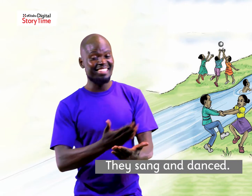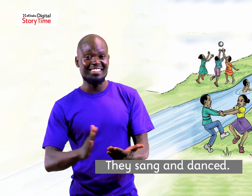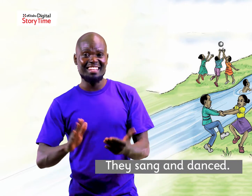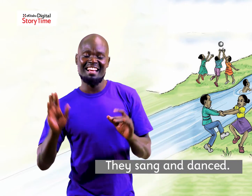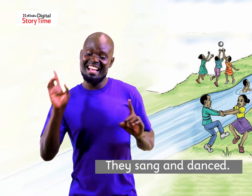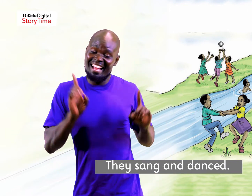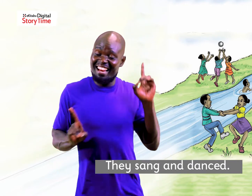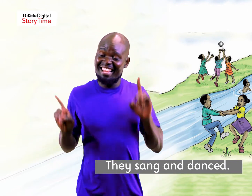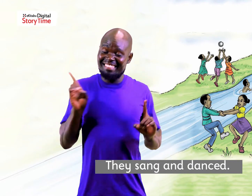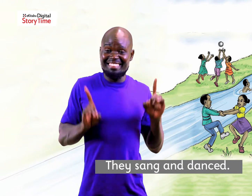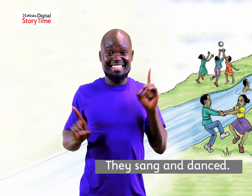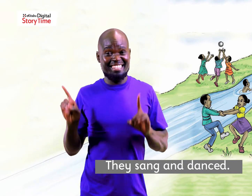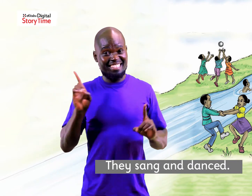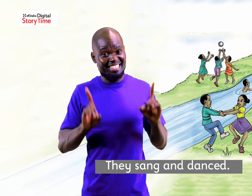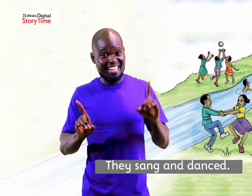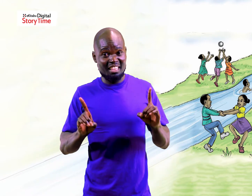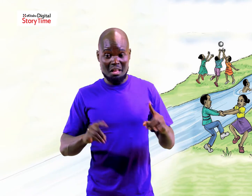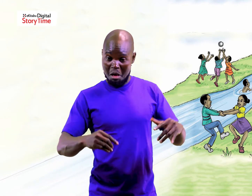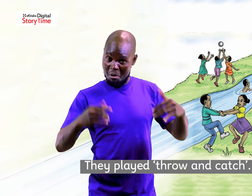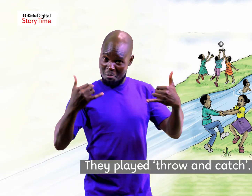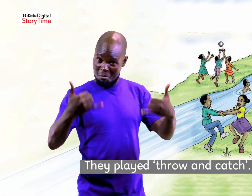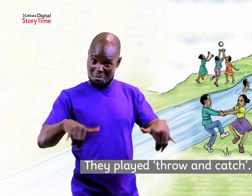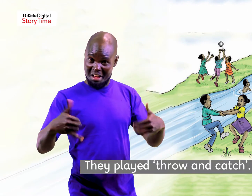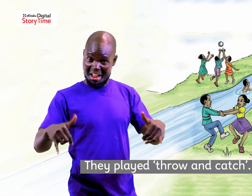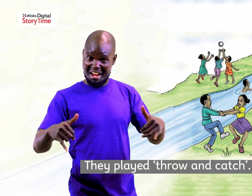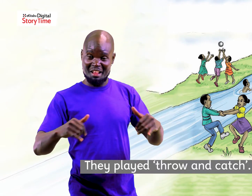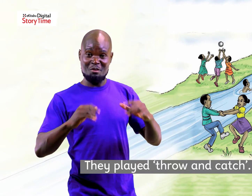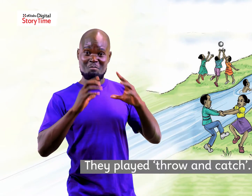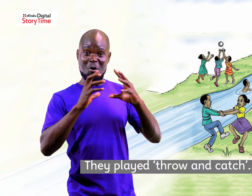they sang and danced they